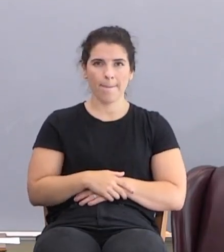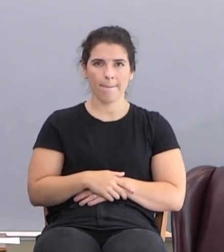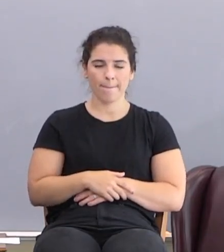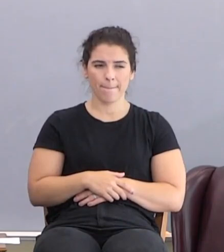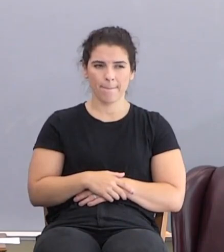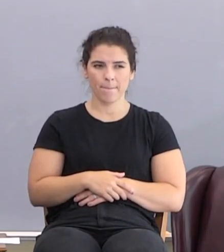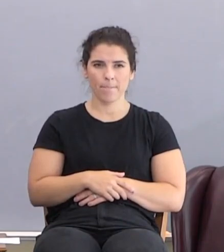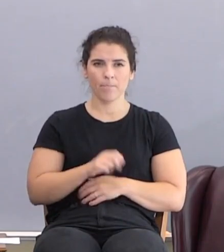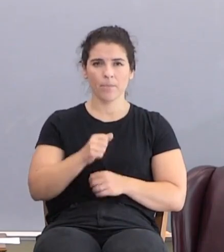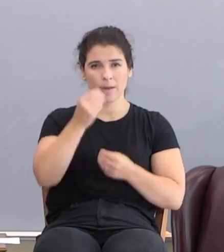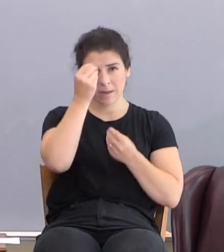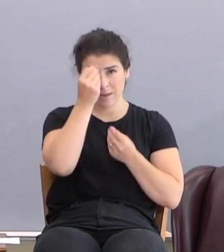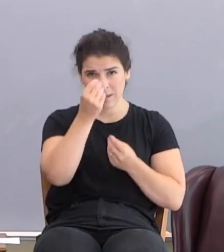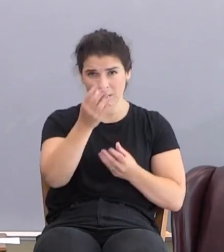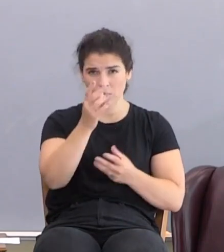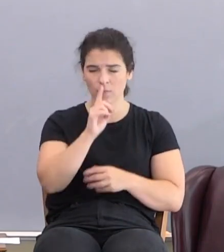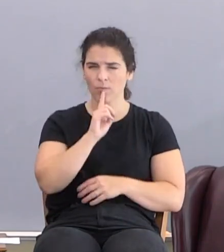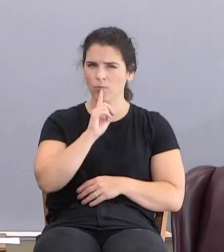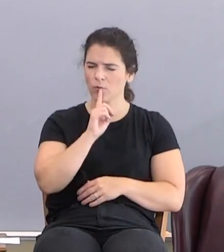So can I tell you for sure